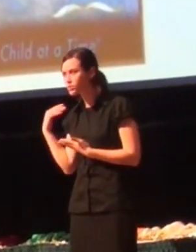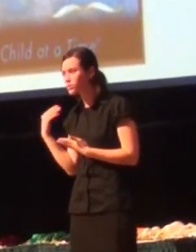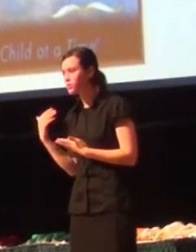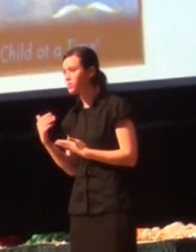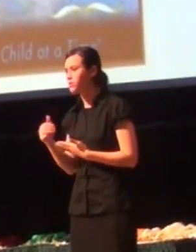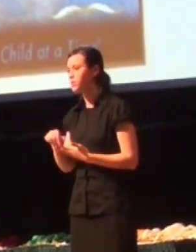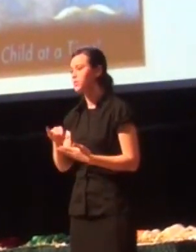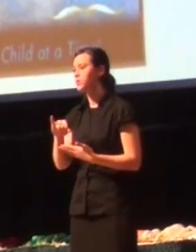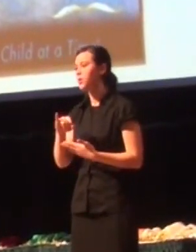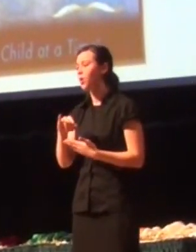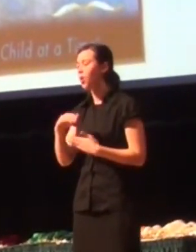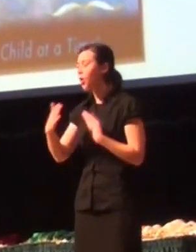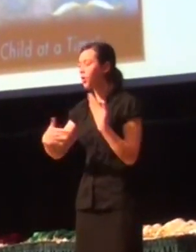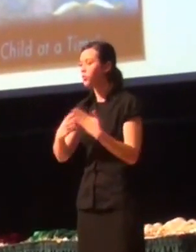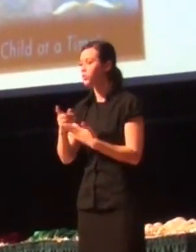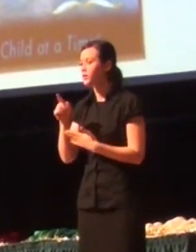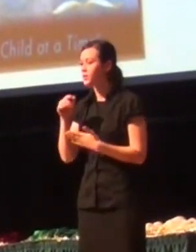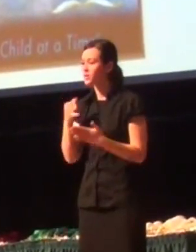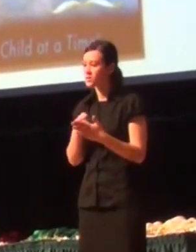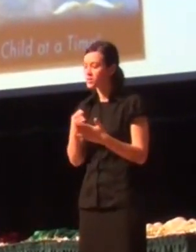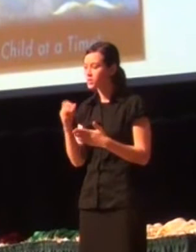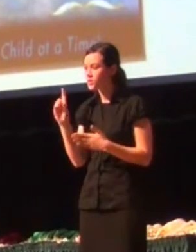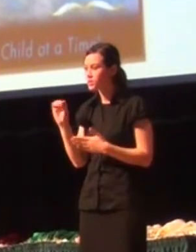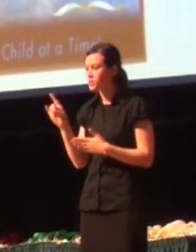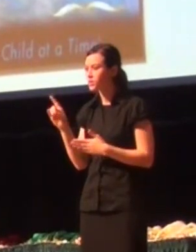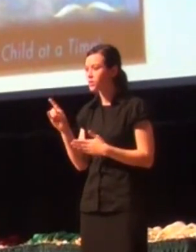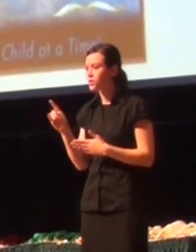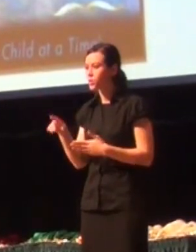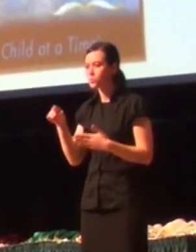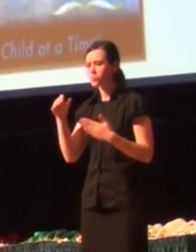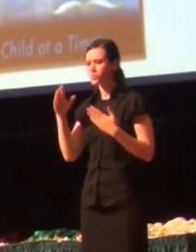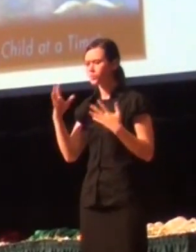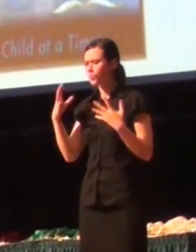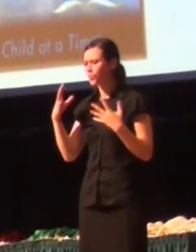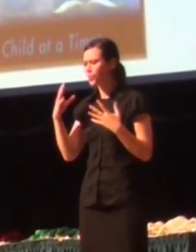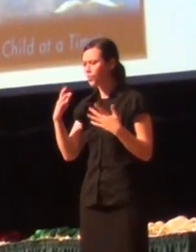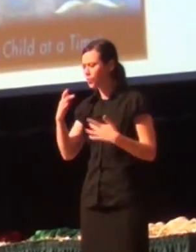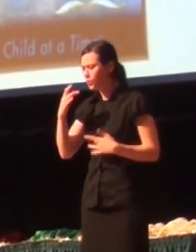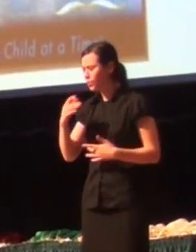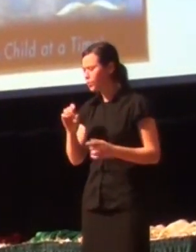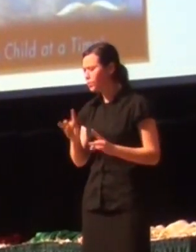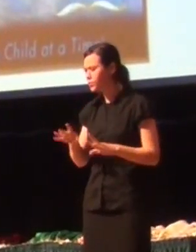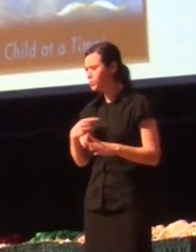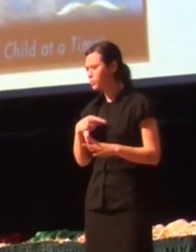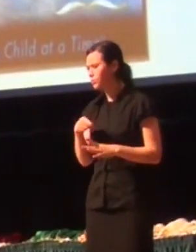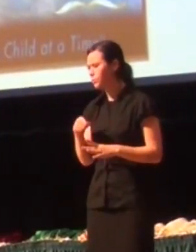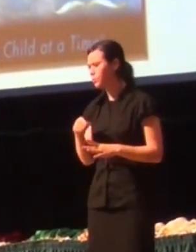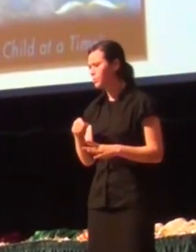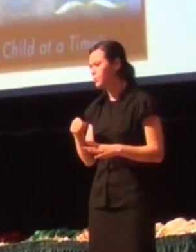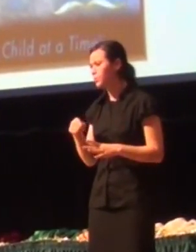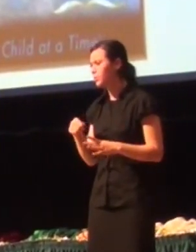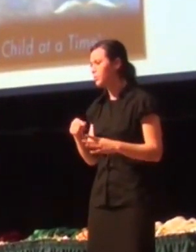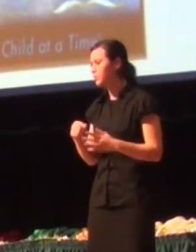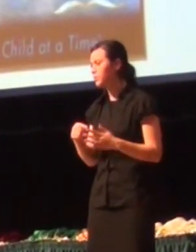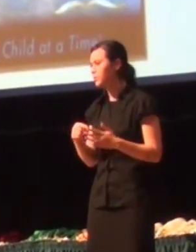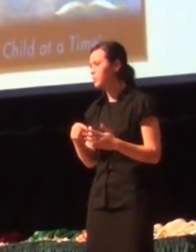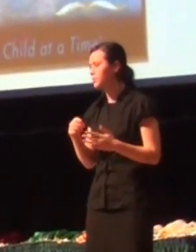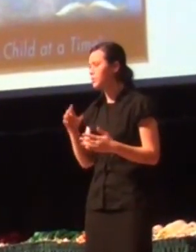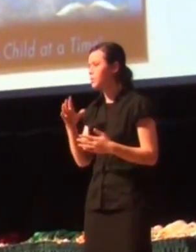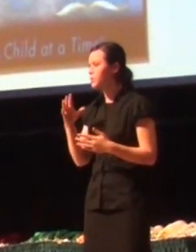damage and change you. But what's even stranger is that a baby will be willing to be born in a manger.